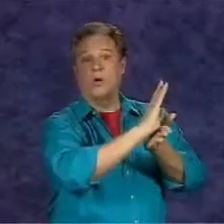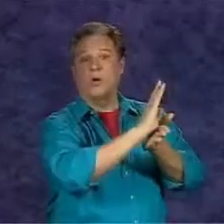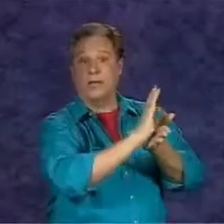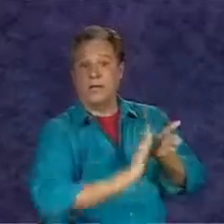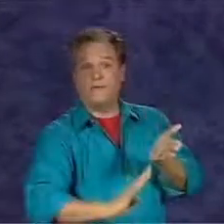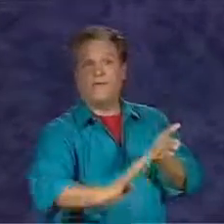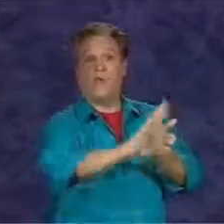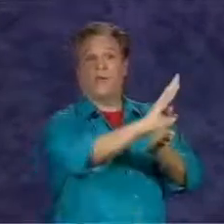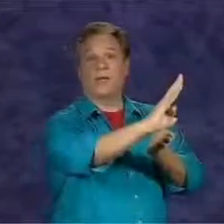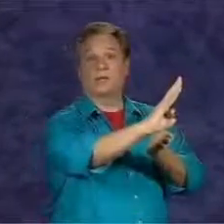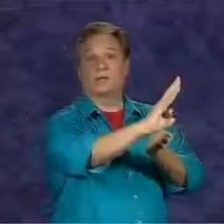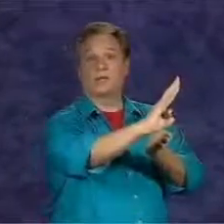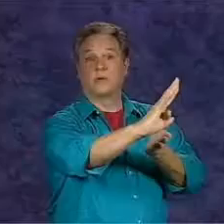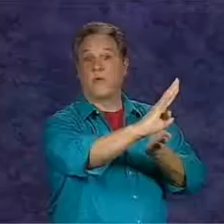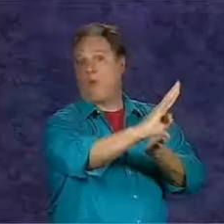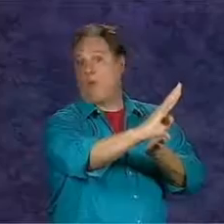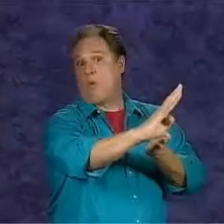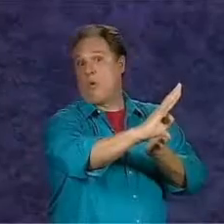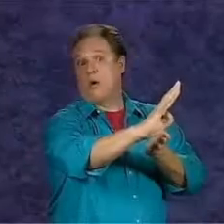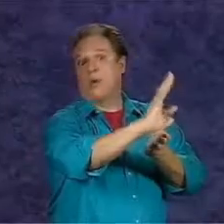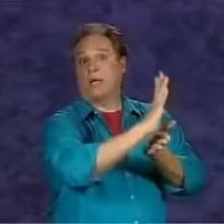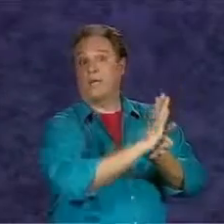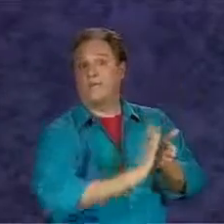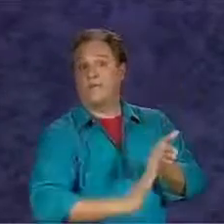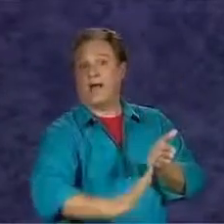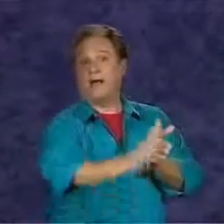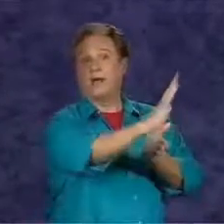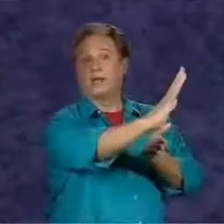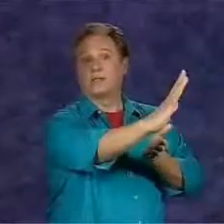in 4 weeks, or in 5 weeks.